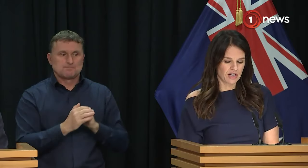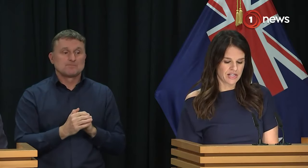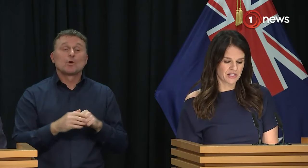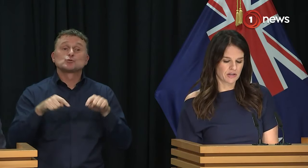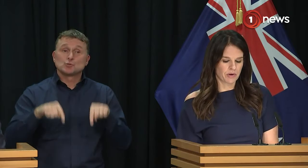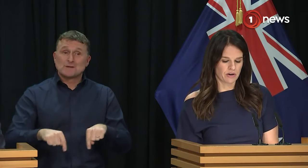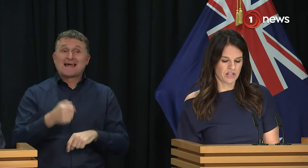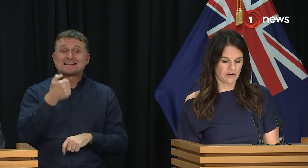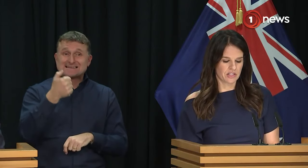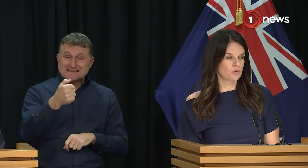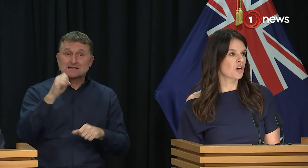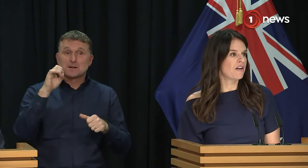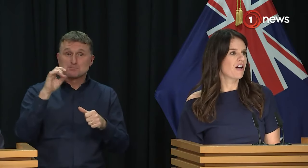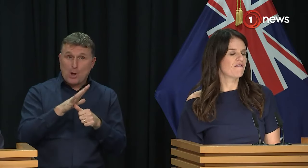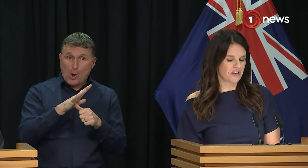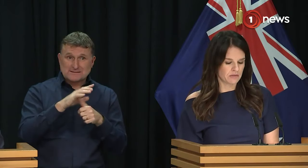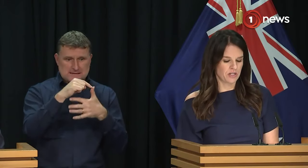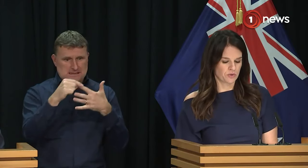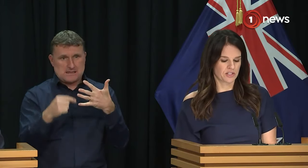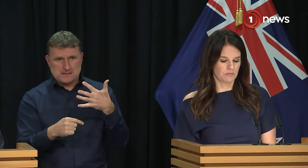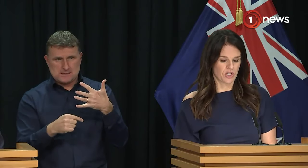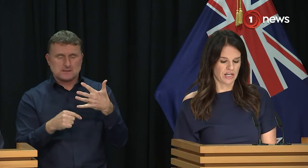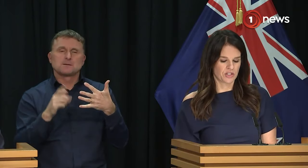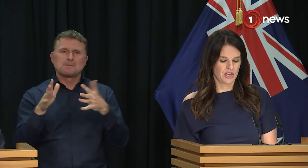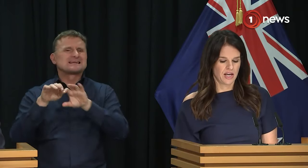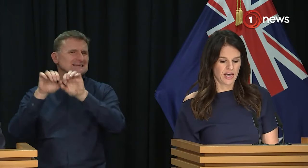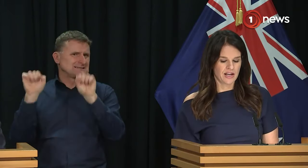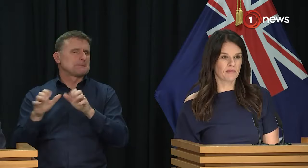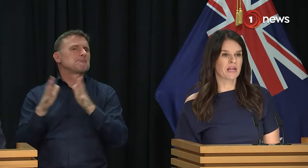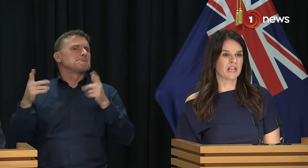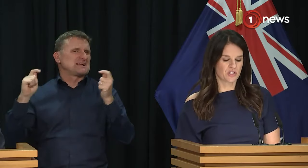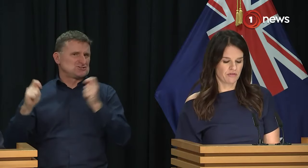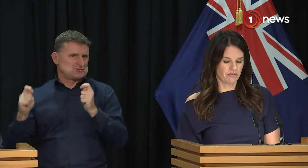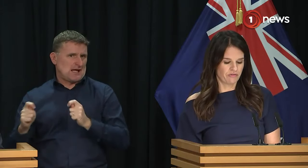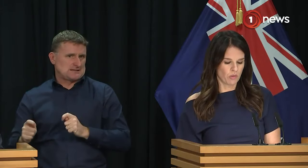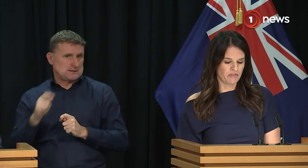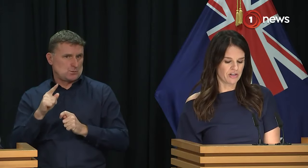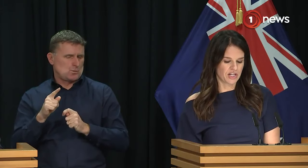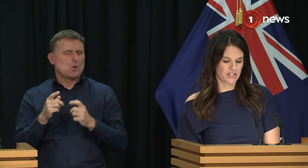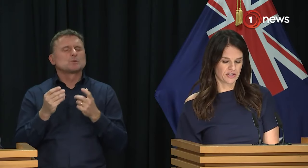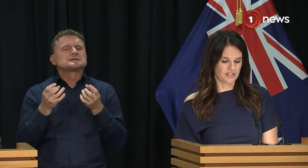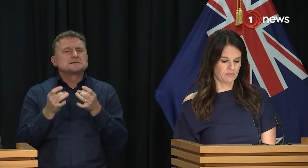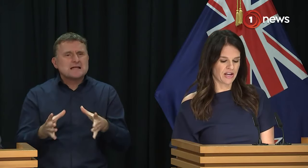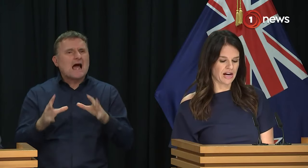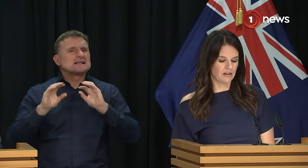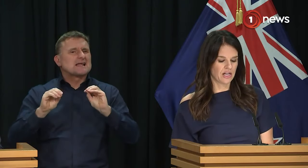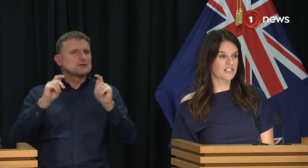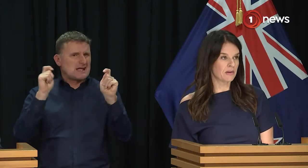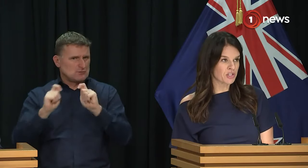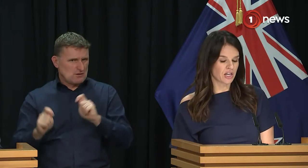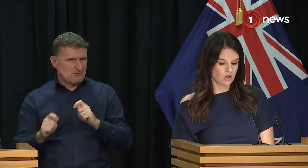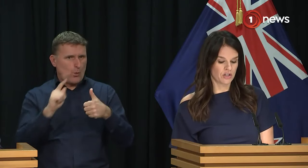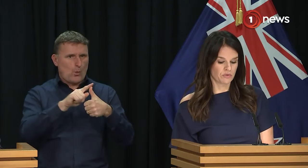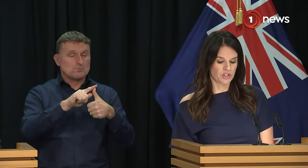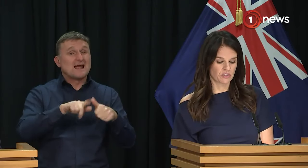six related priority areas that will drive fundamental system change and are the beginnings of a reform of our education system. They are